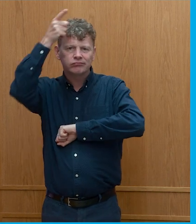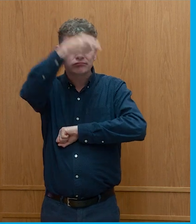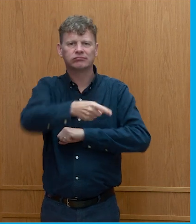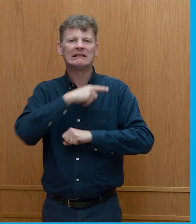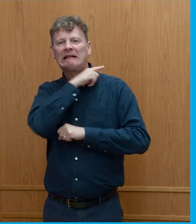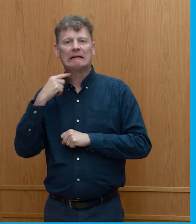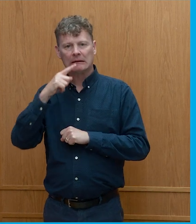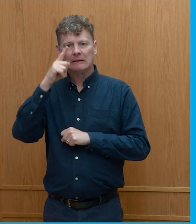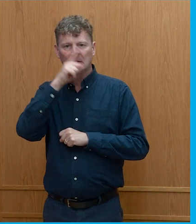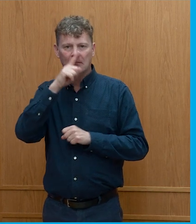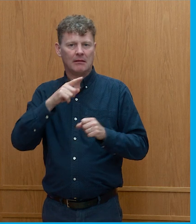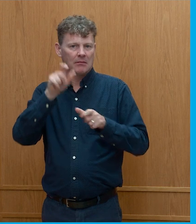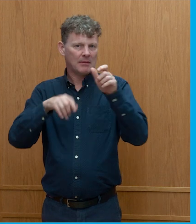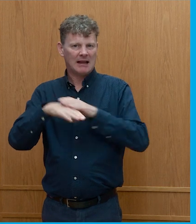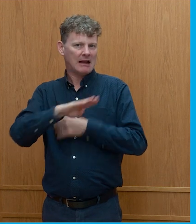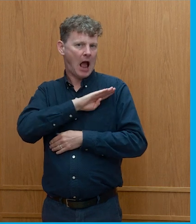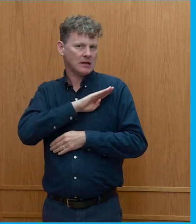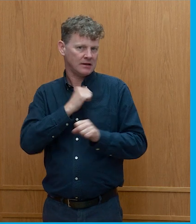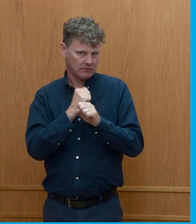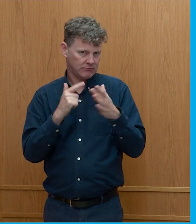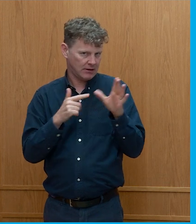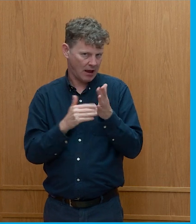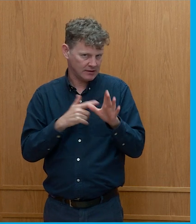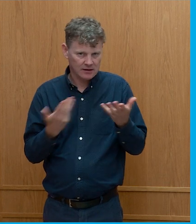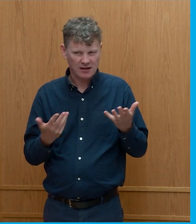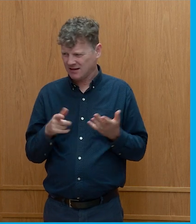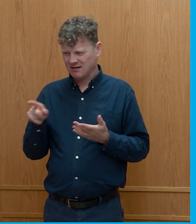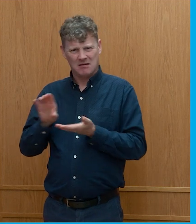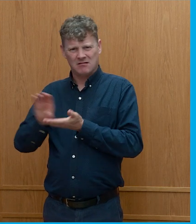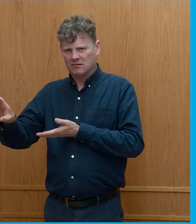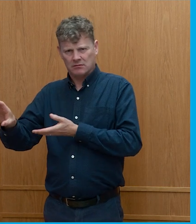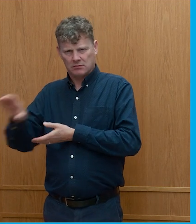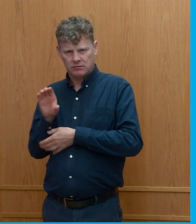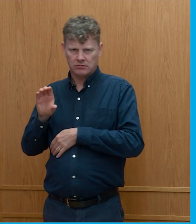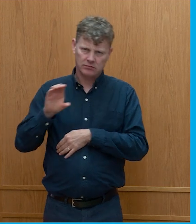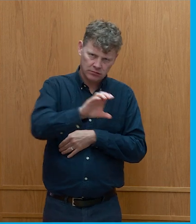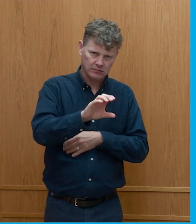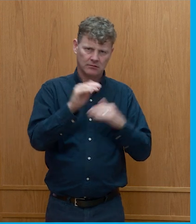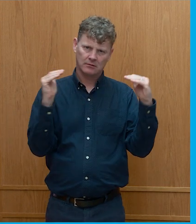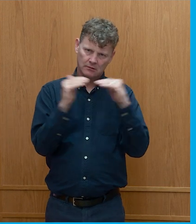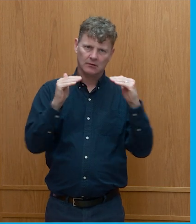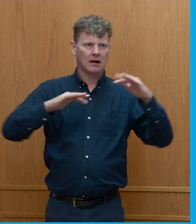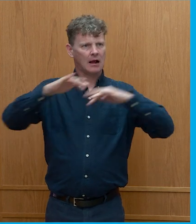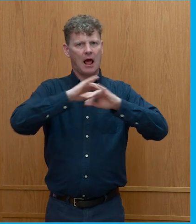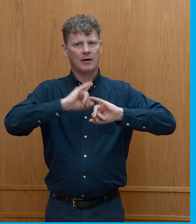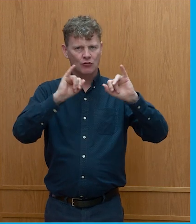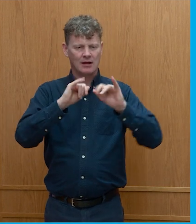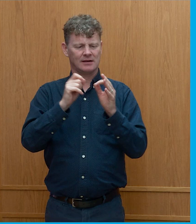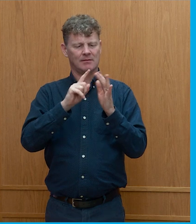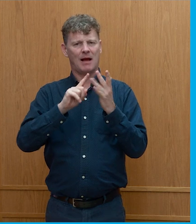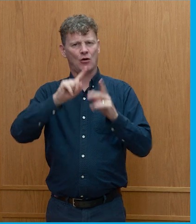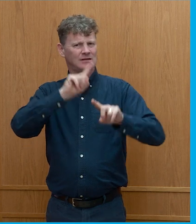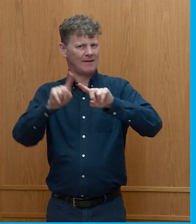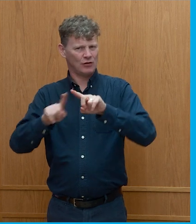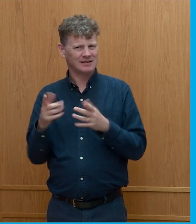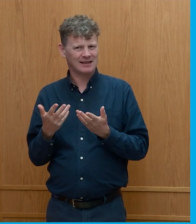we should should they not be used to to address the climate crisis should they not be used to address the biodiversity crisis and should we not be